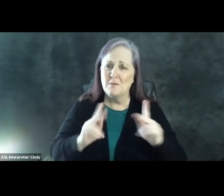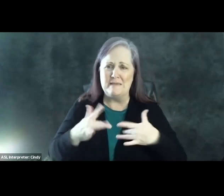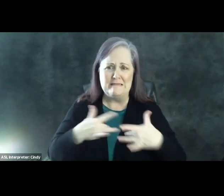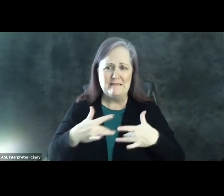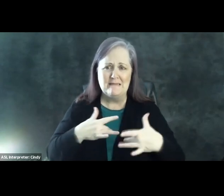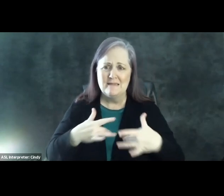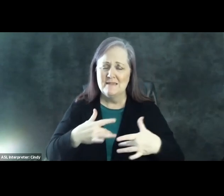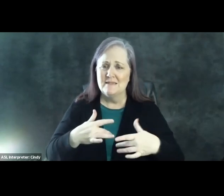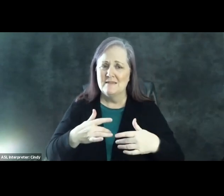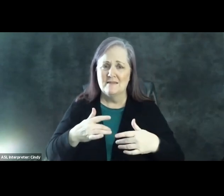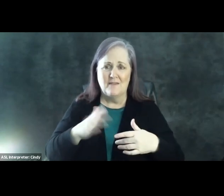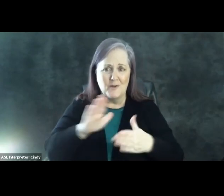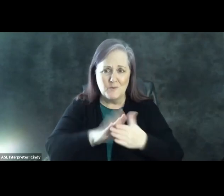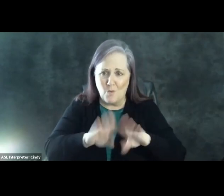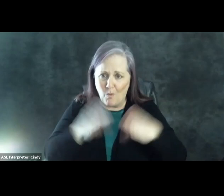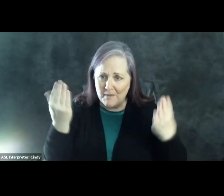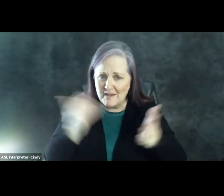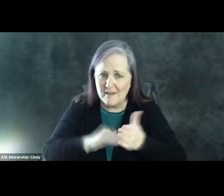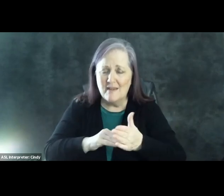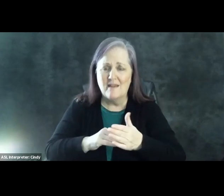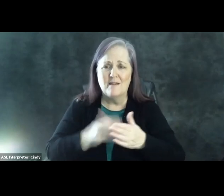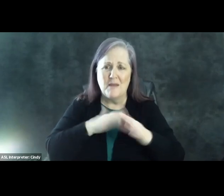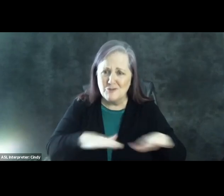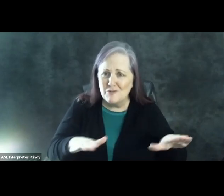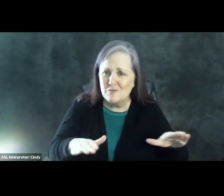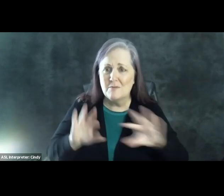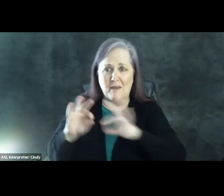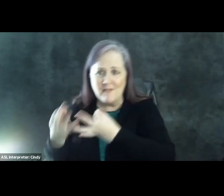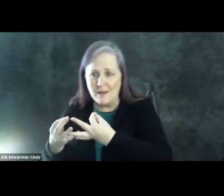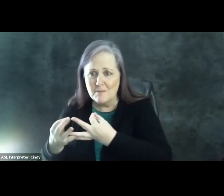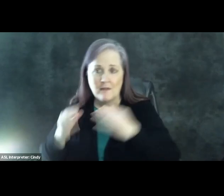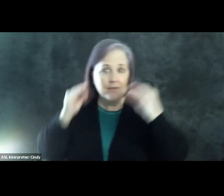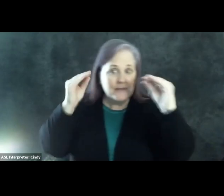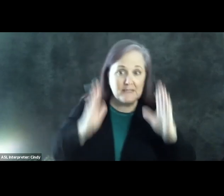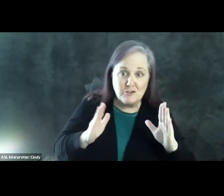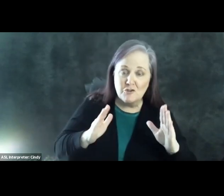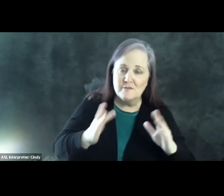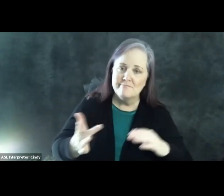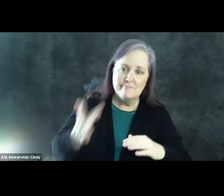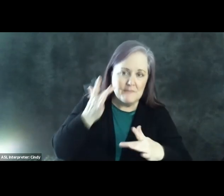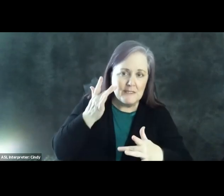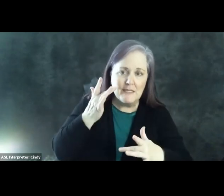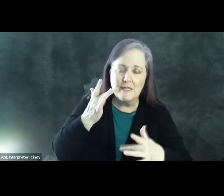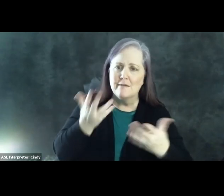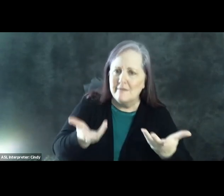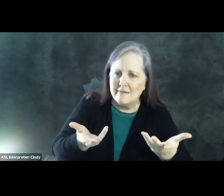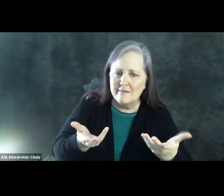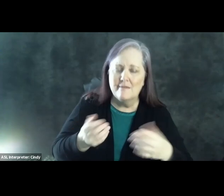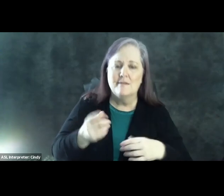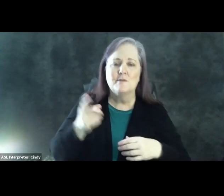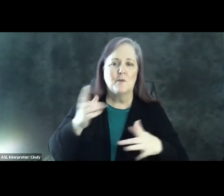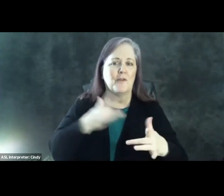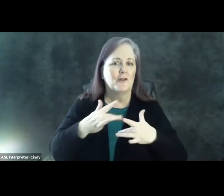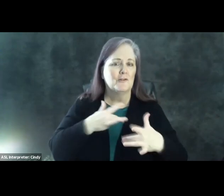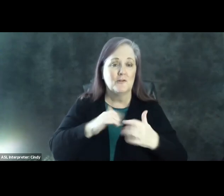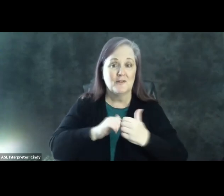reopenings. They're worried about children, family members, parents, teachers getting sick. And at the same time, they're very worried that